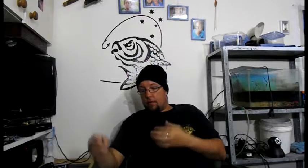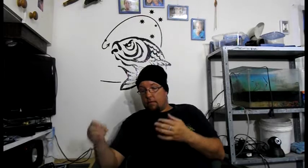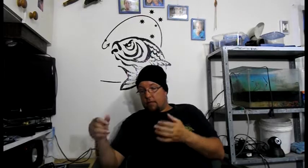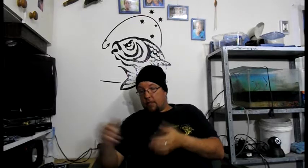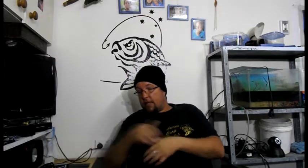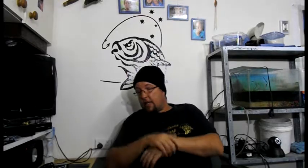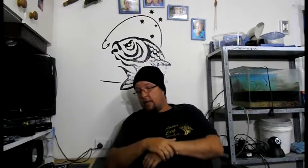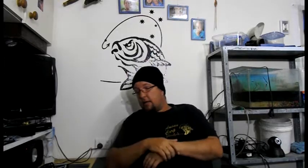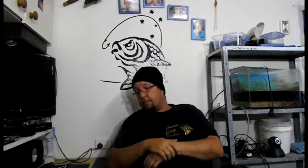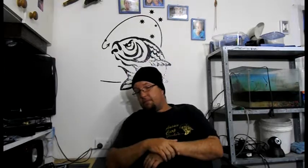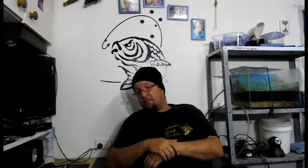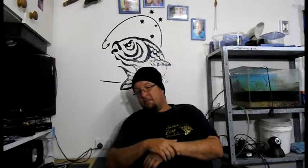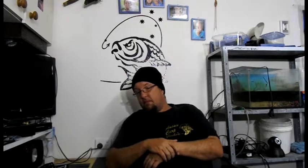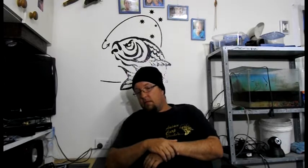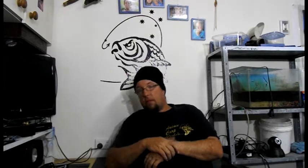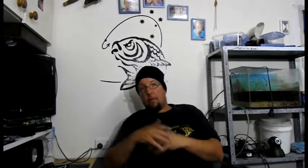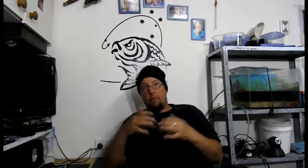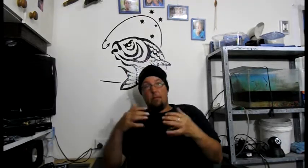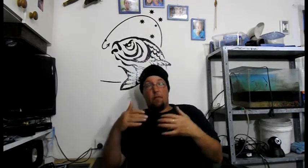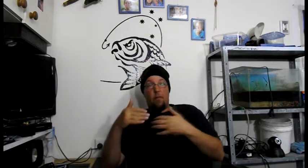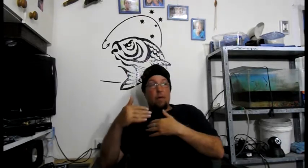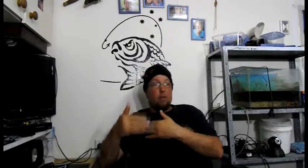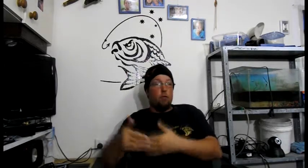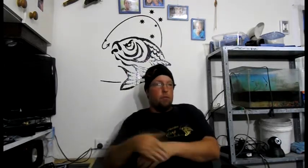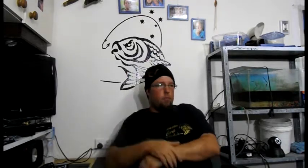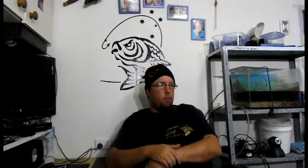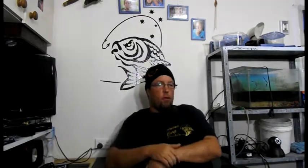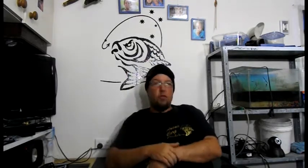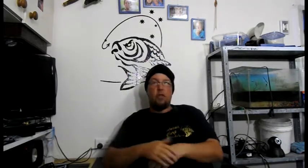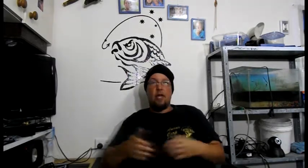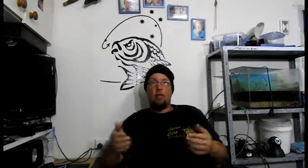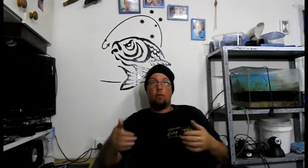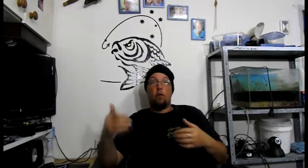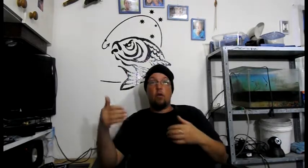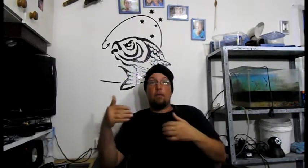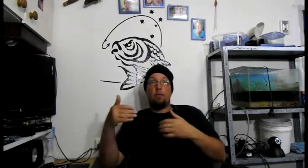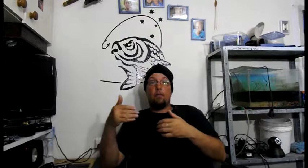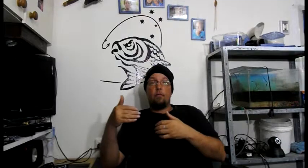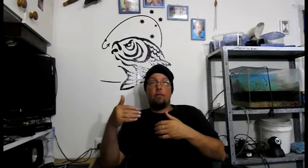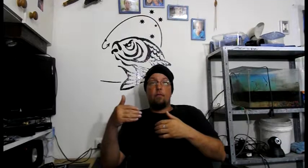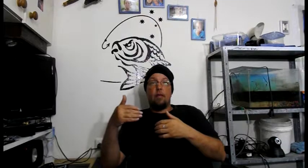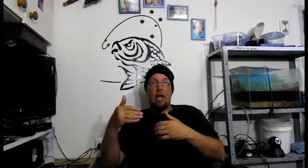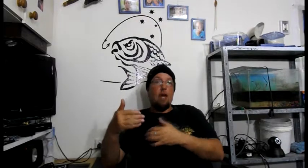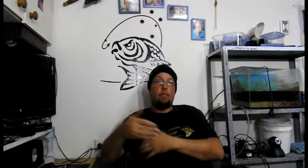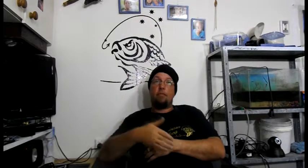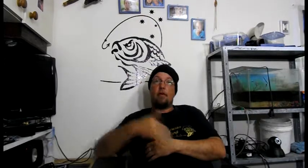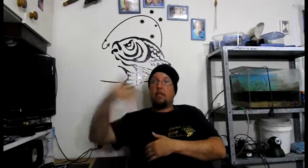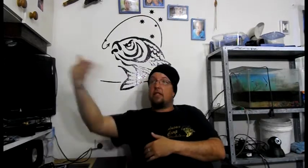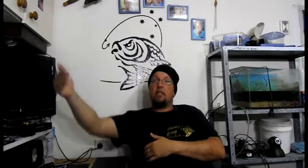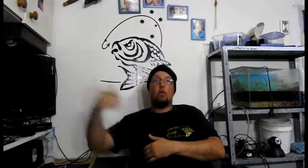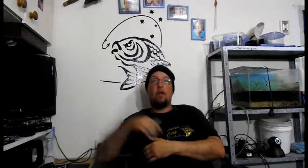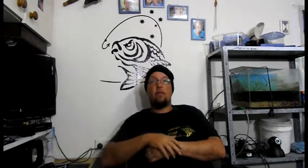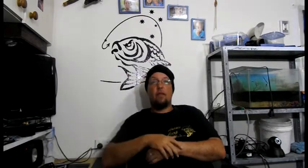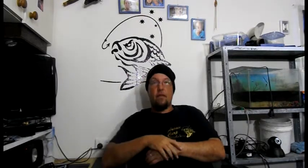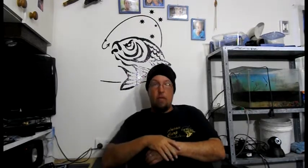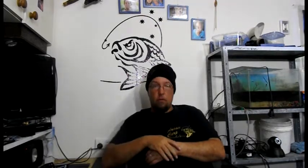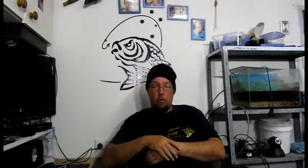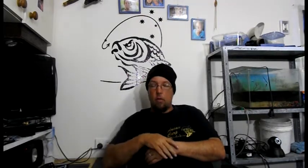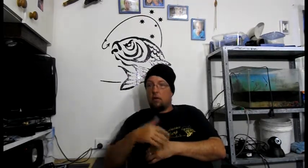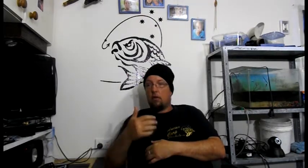So yeah. For people to want to do that. That want to camp a distance away from their vehicle. I